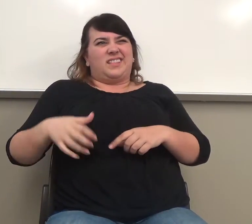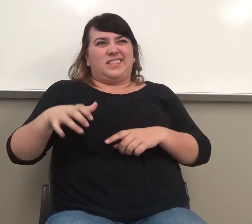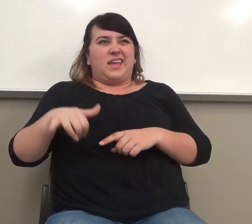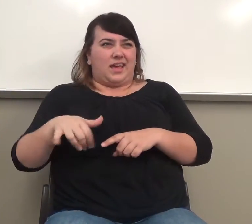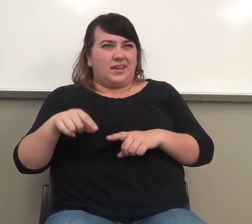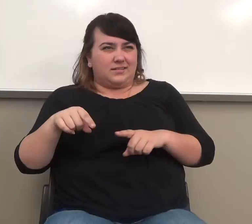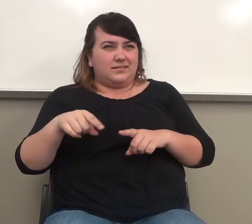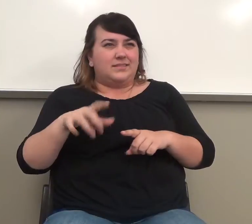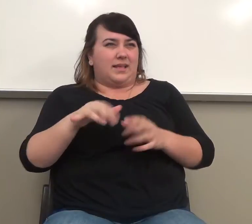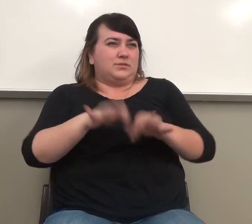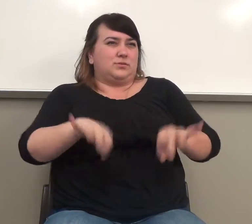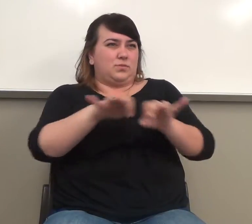What's CS?